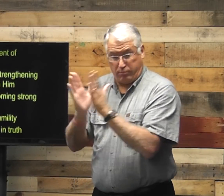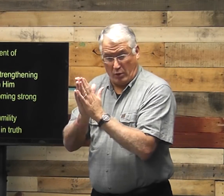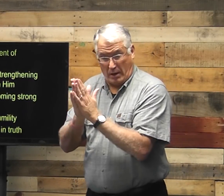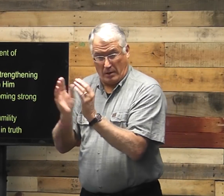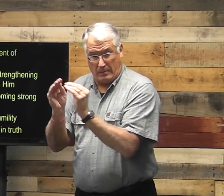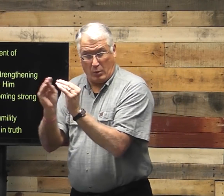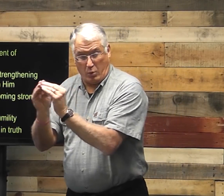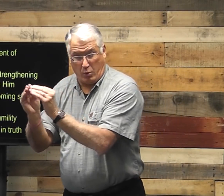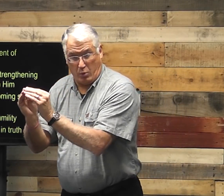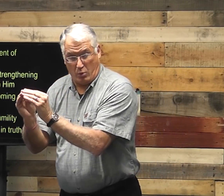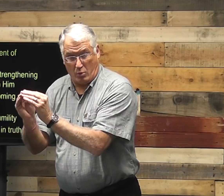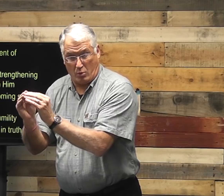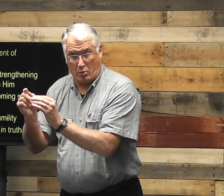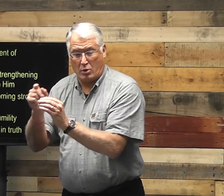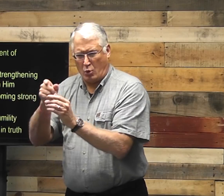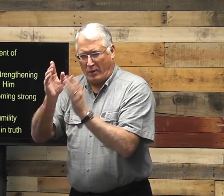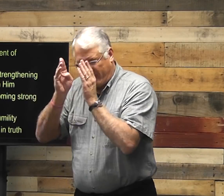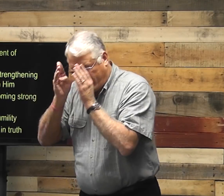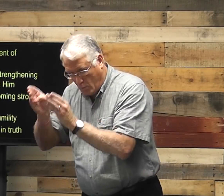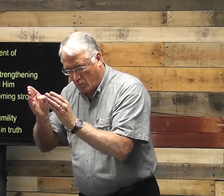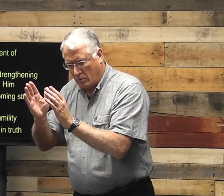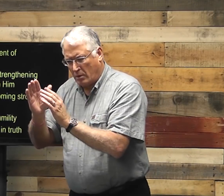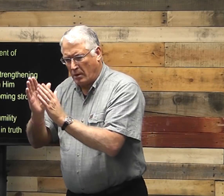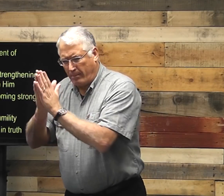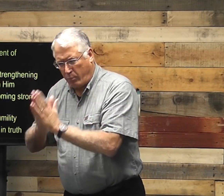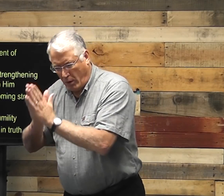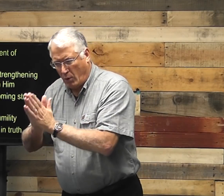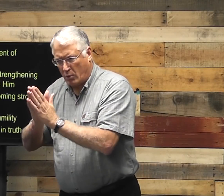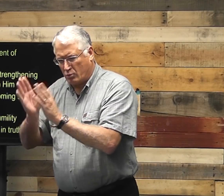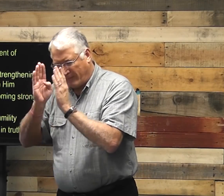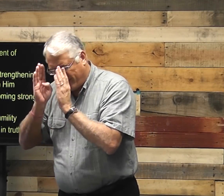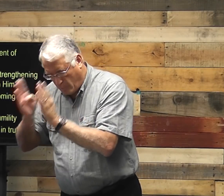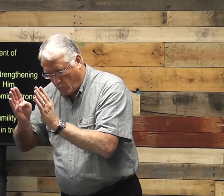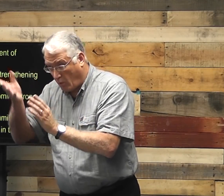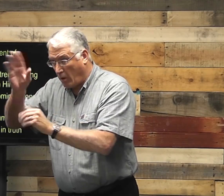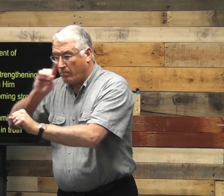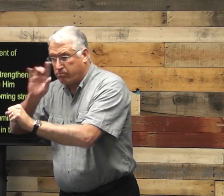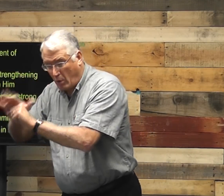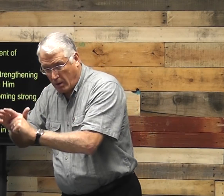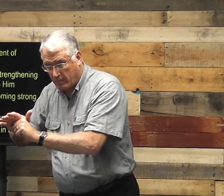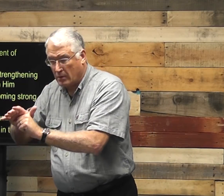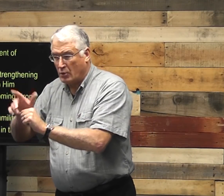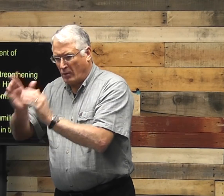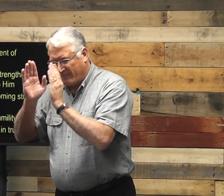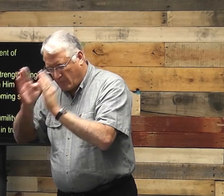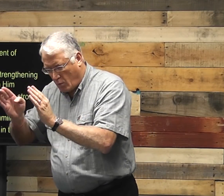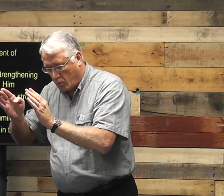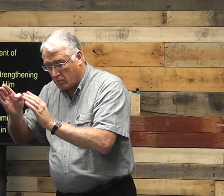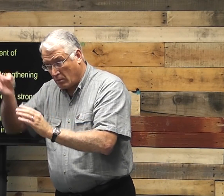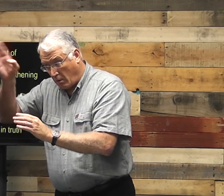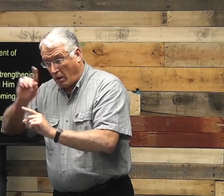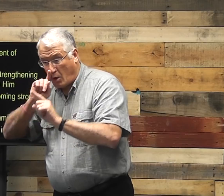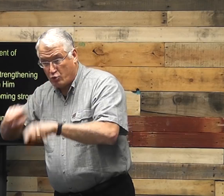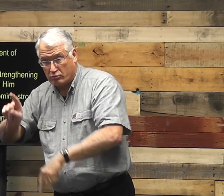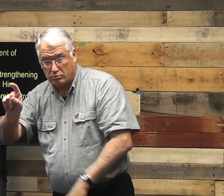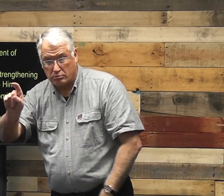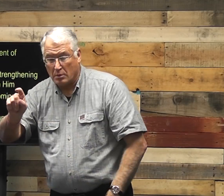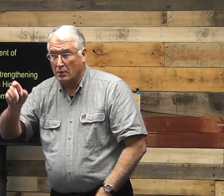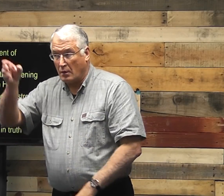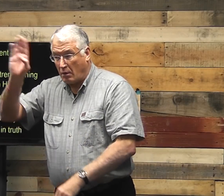better. We know his attributes. When you know him more, and when you focus in on prayer, and what God has promised, does he